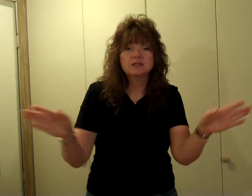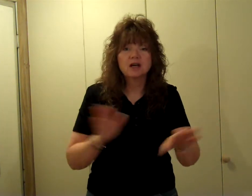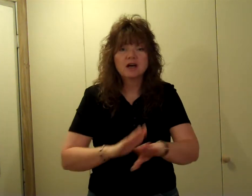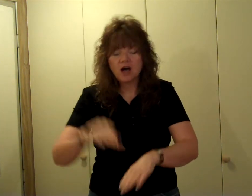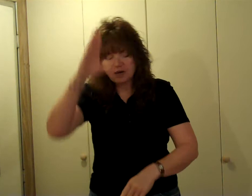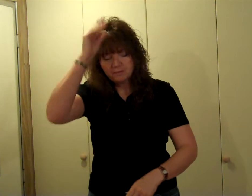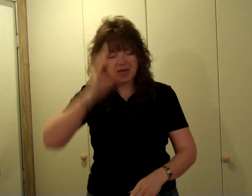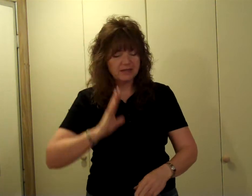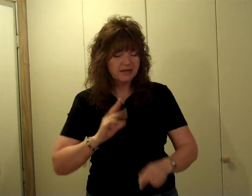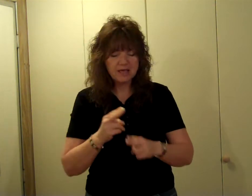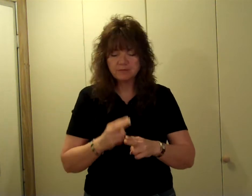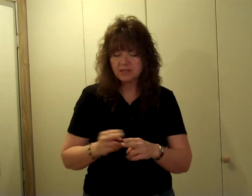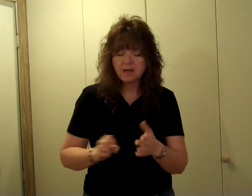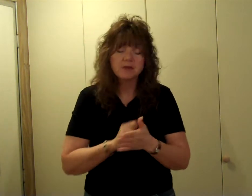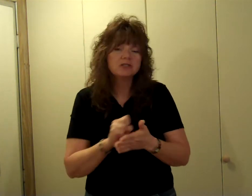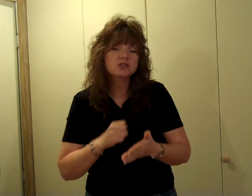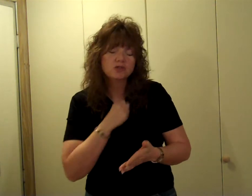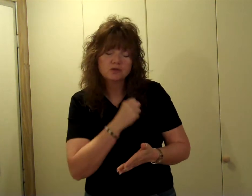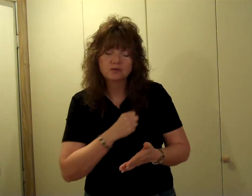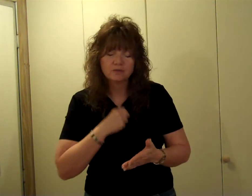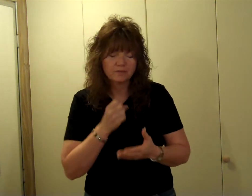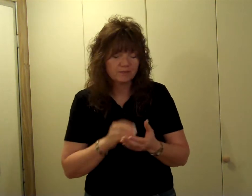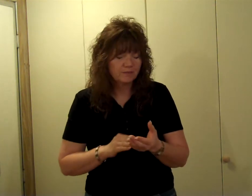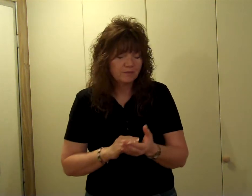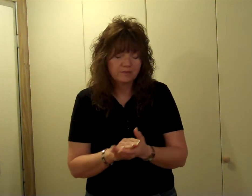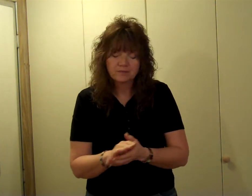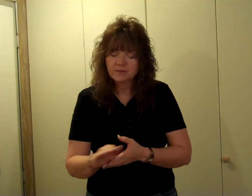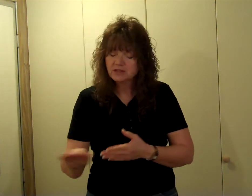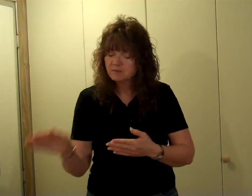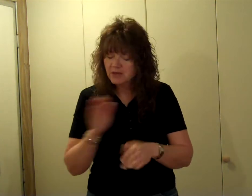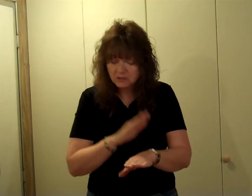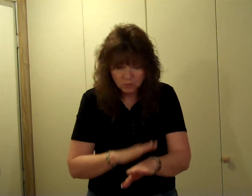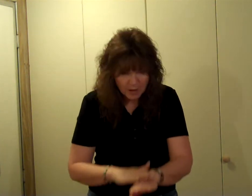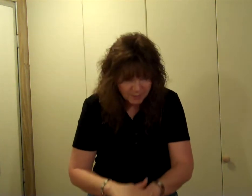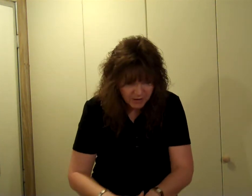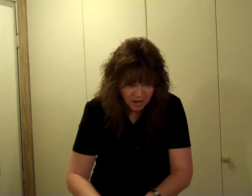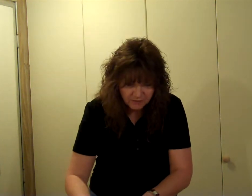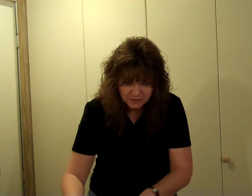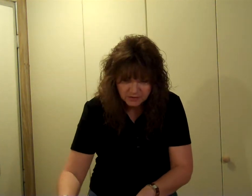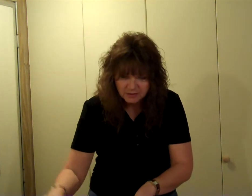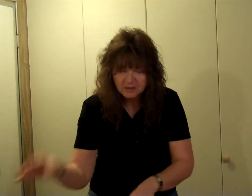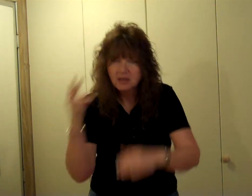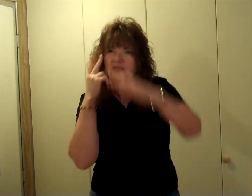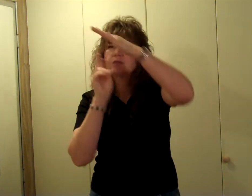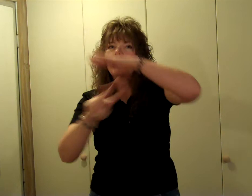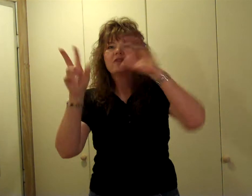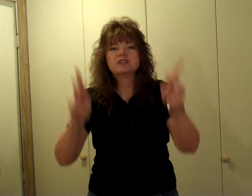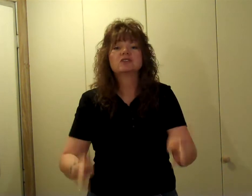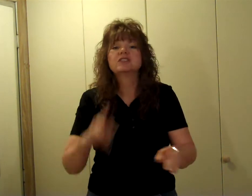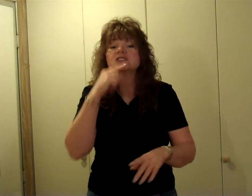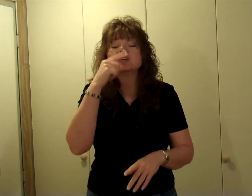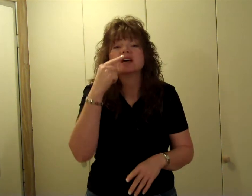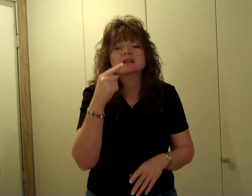on a man named Simon's shoe. And as he bent to wipe it off, the prophet looked and said,